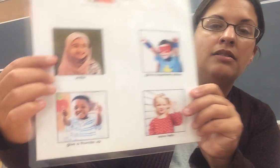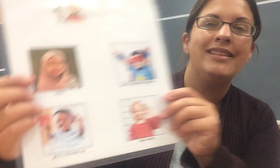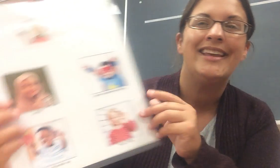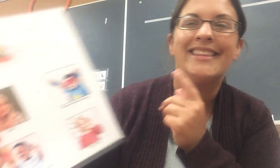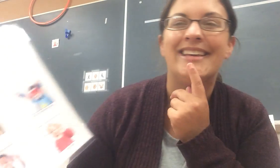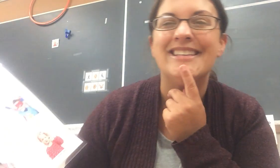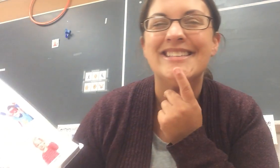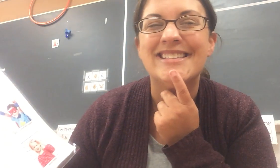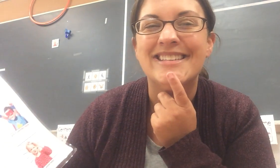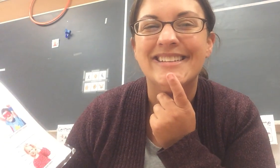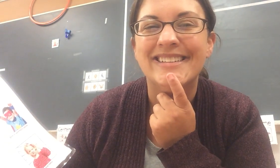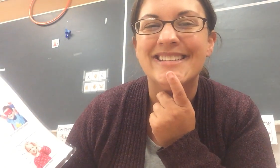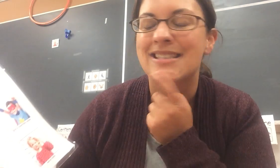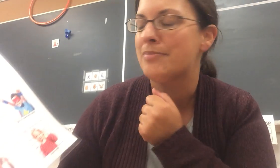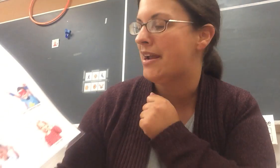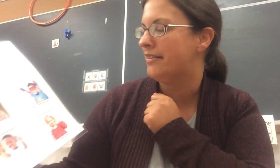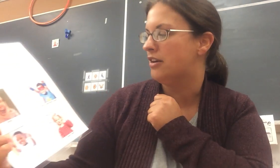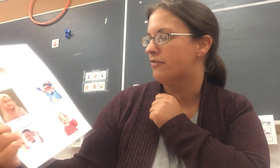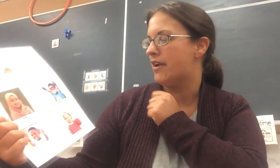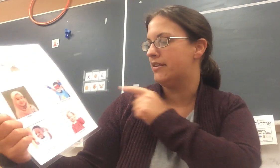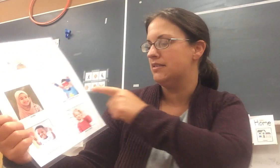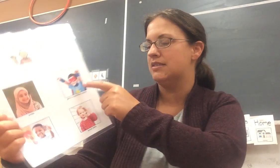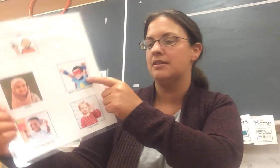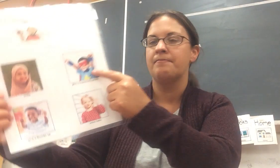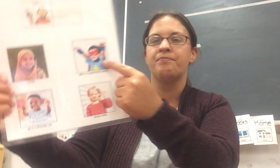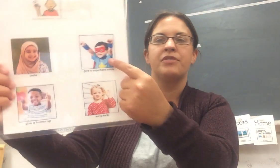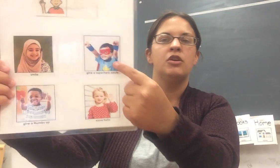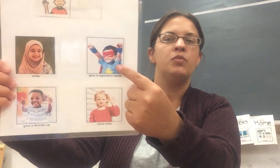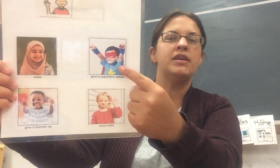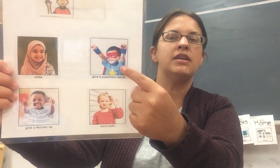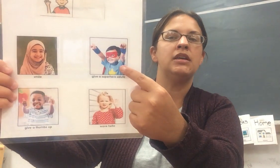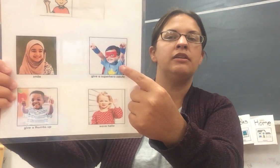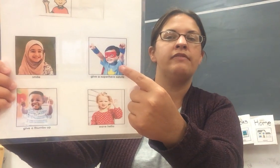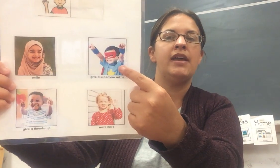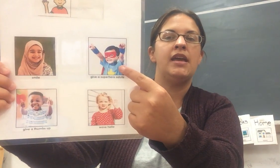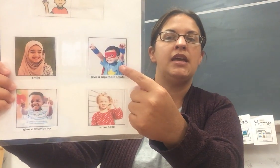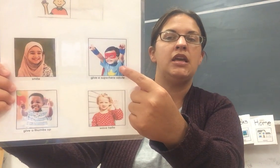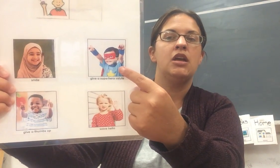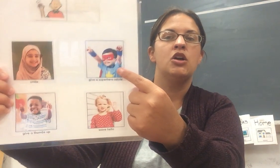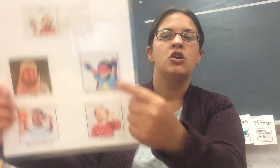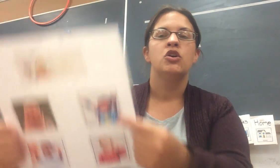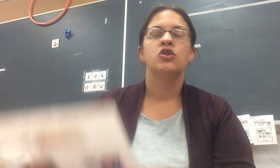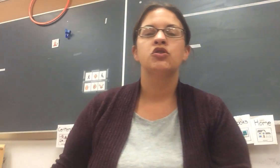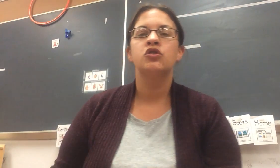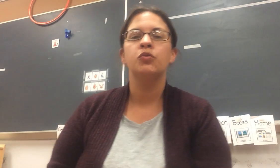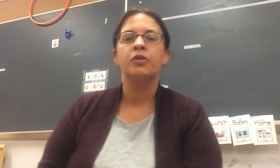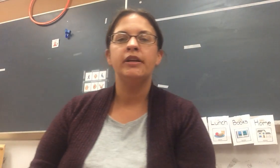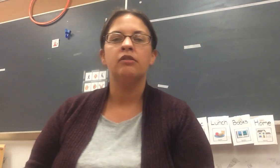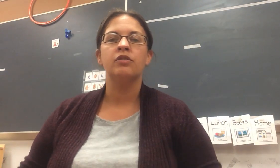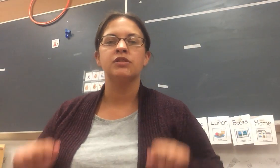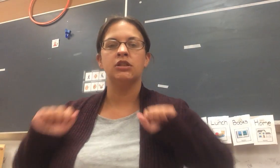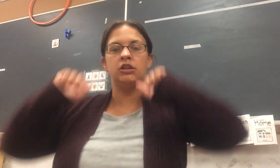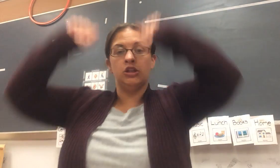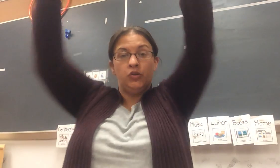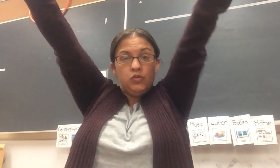like this. Smile at our friends. We can give a superhero salute.